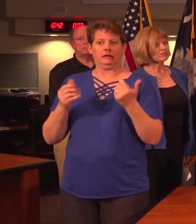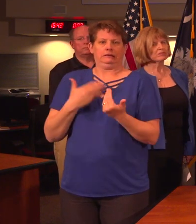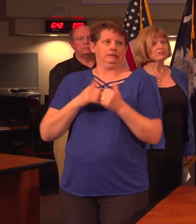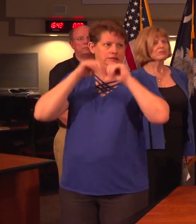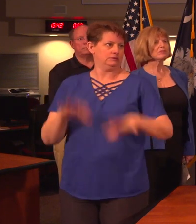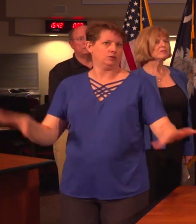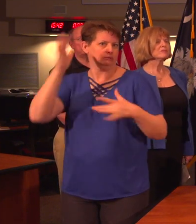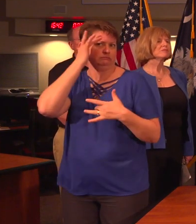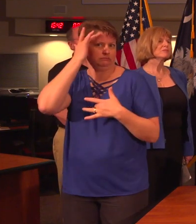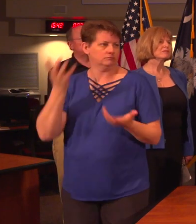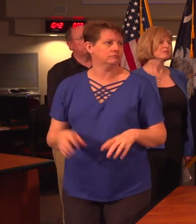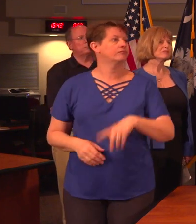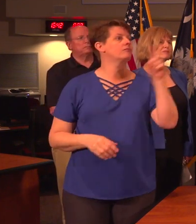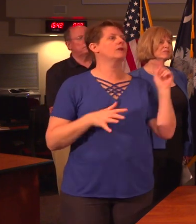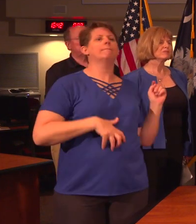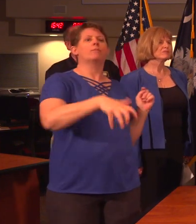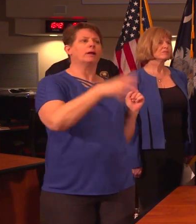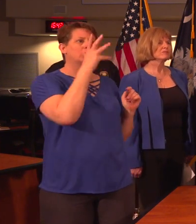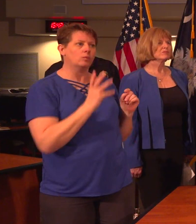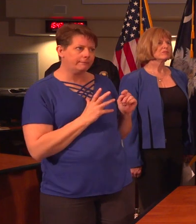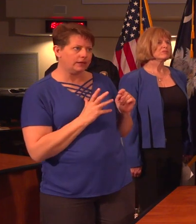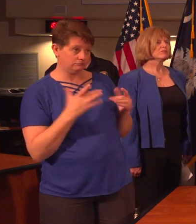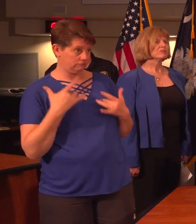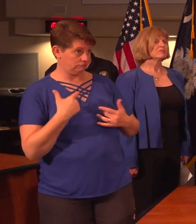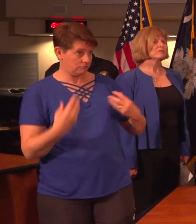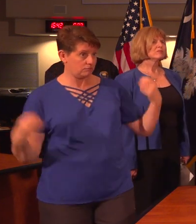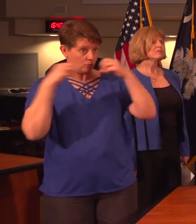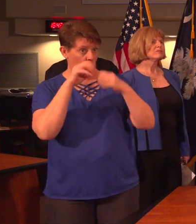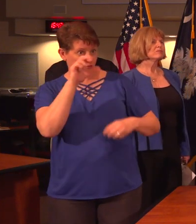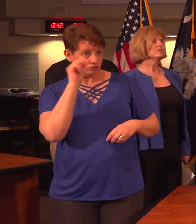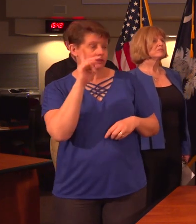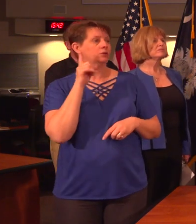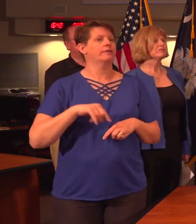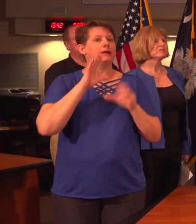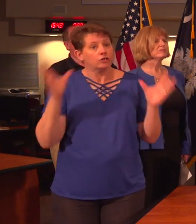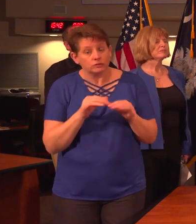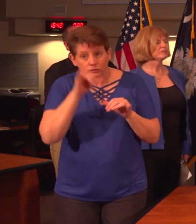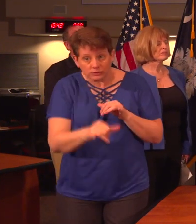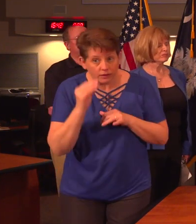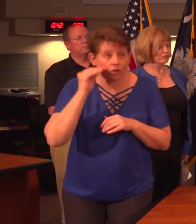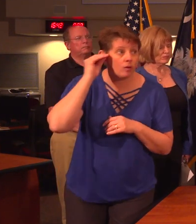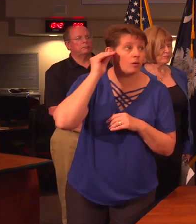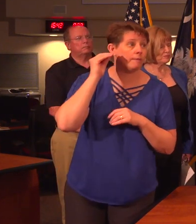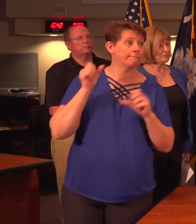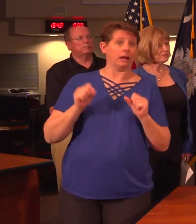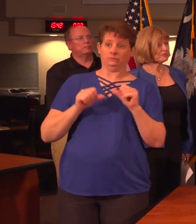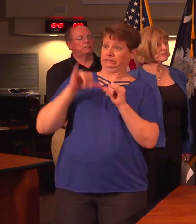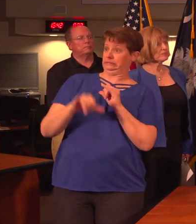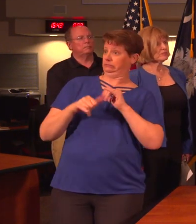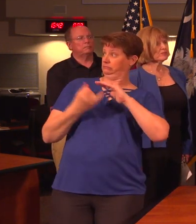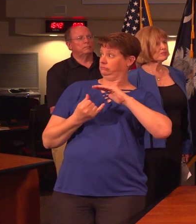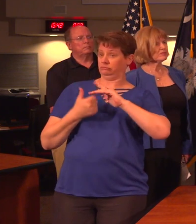spread. Dr. Bell, what about pregnant women? Are they at higher risk or are they encouraged to stay at home and possibly self